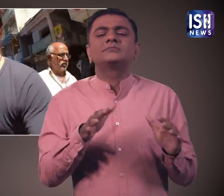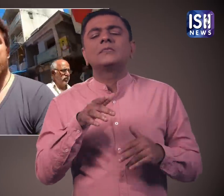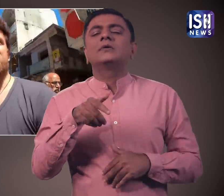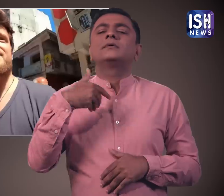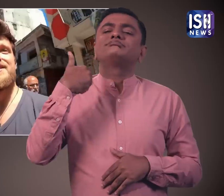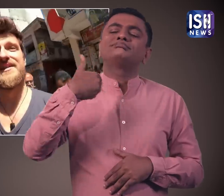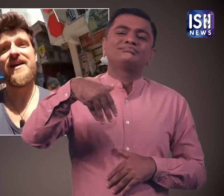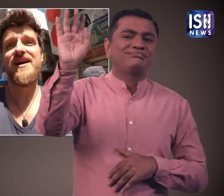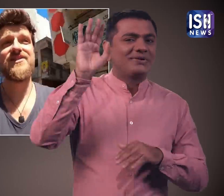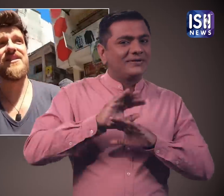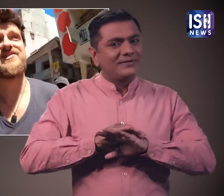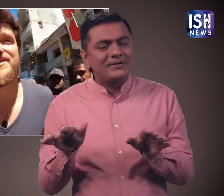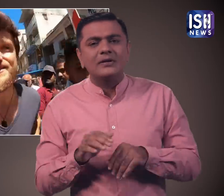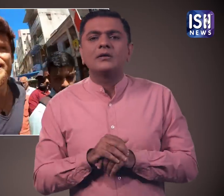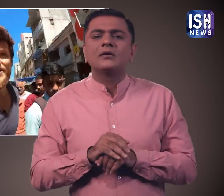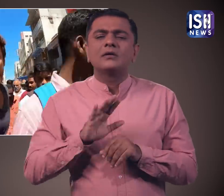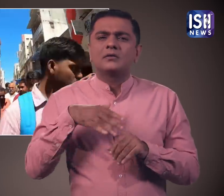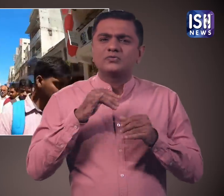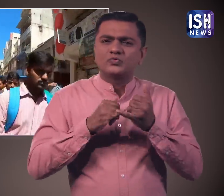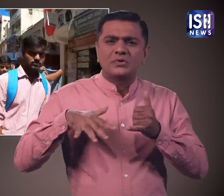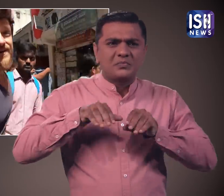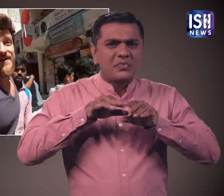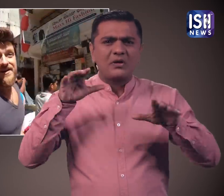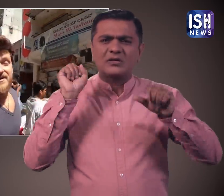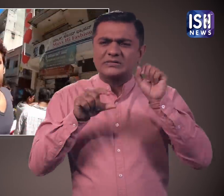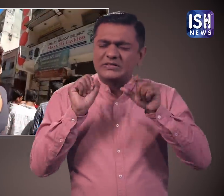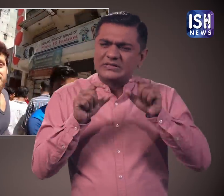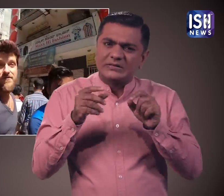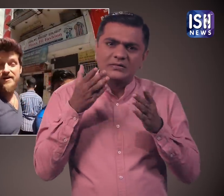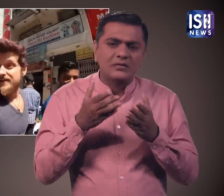After the video went viral, Bengaluru police arrested the accused.